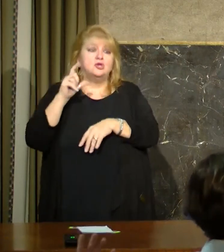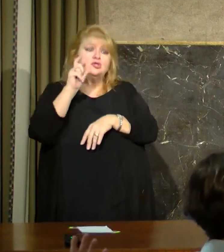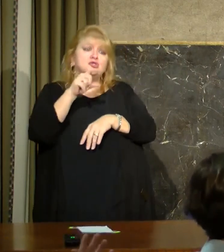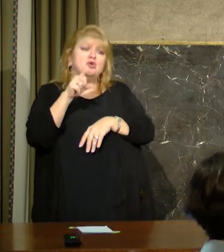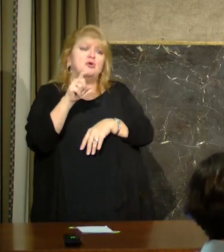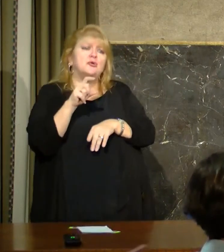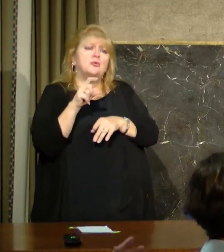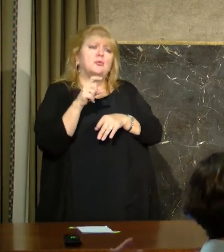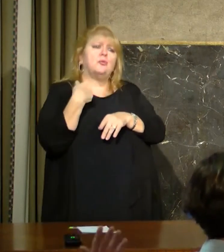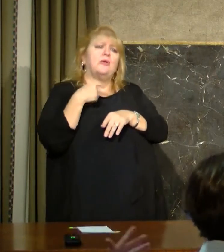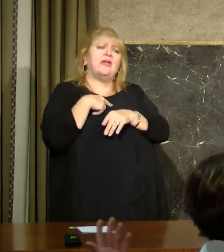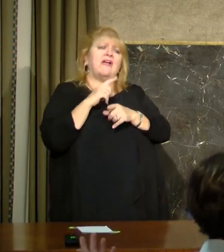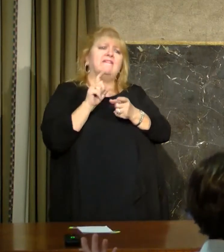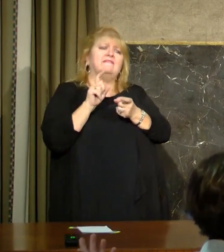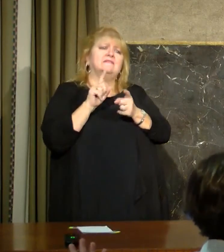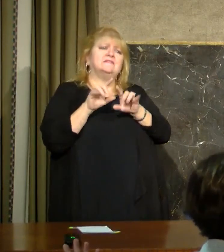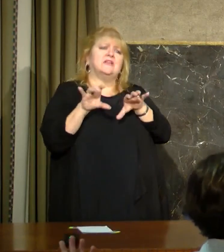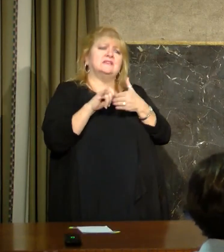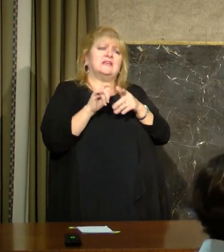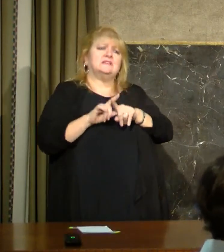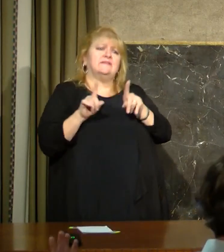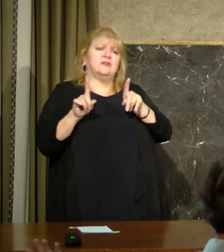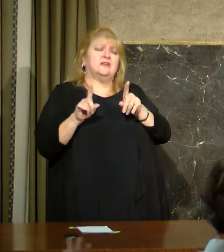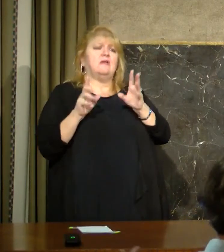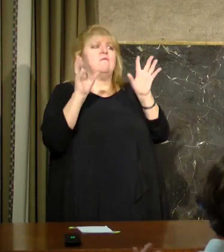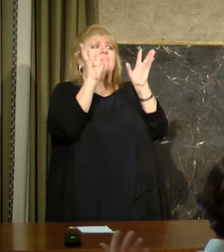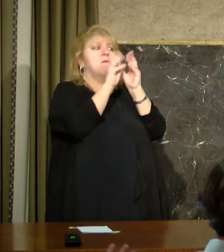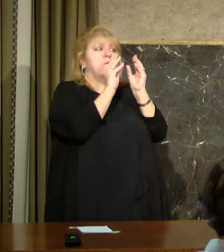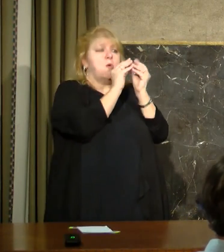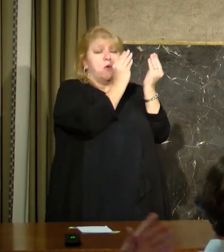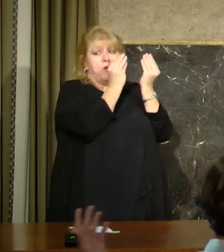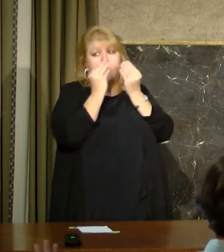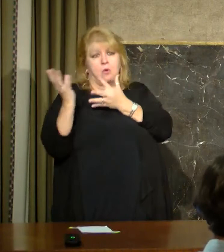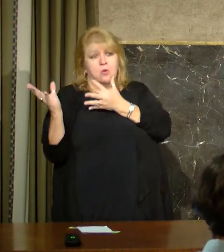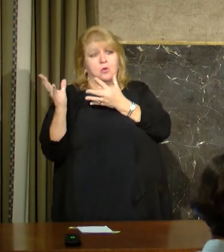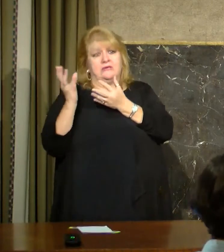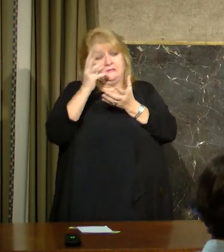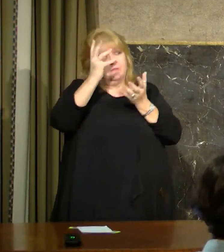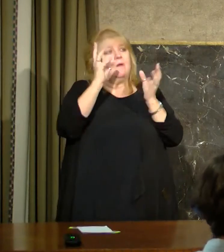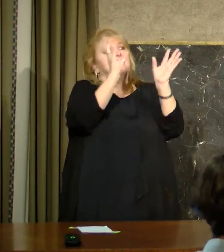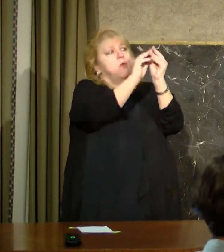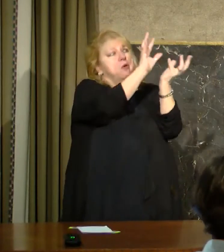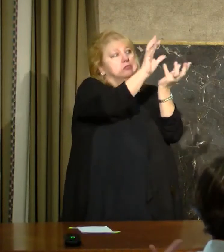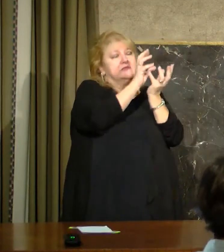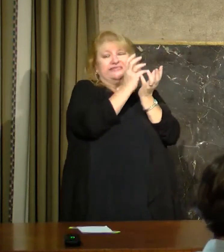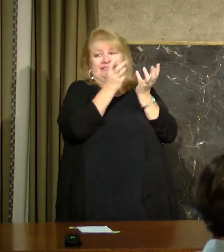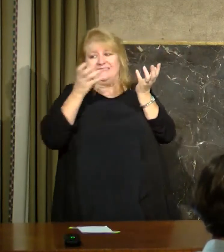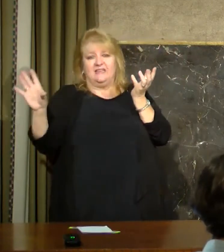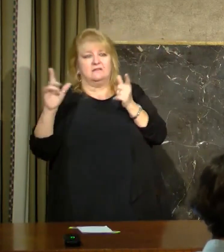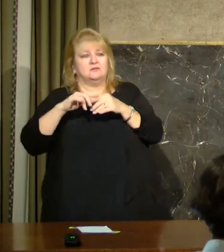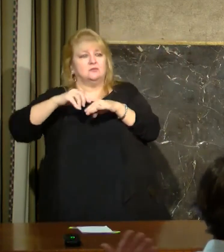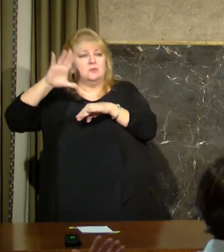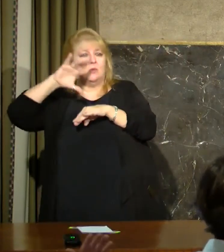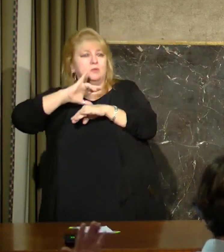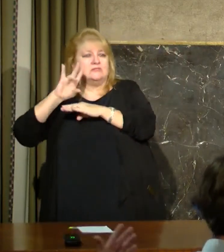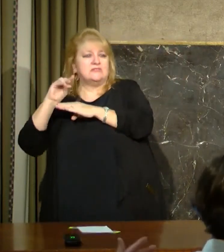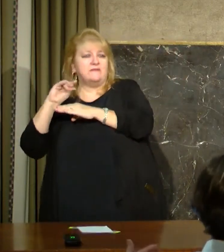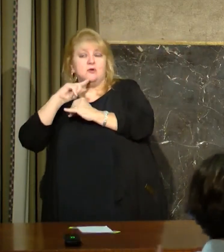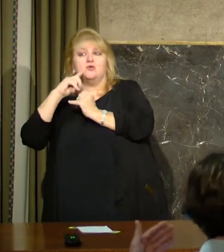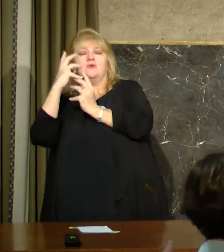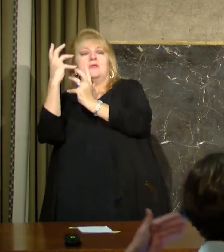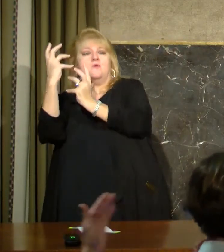rolling out to 70-year-old school to it sooner? And do you think, you know, has that lesson informed us going forward as we